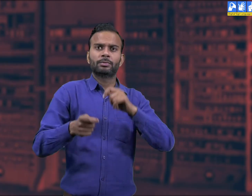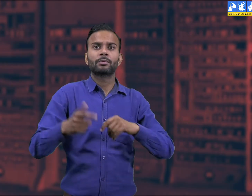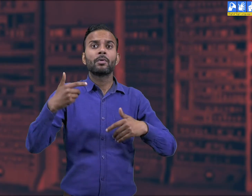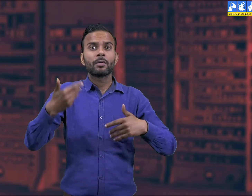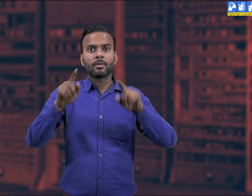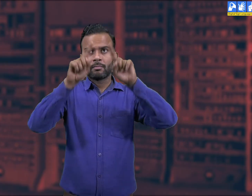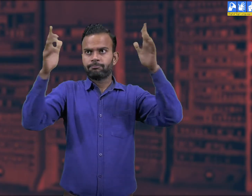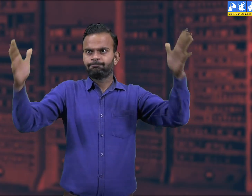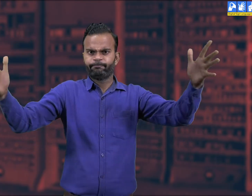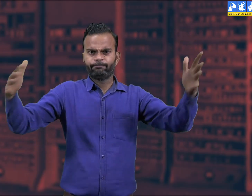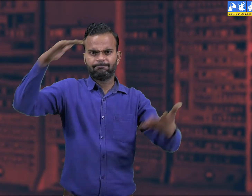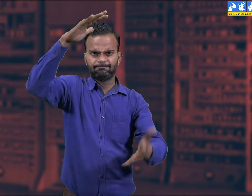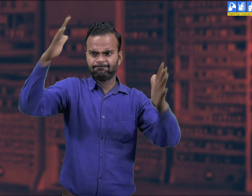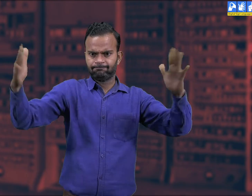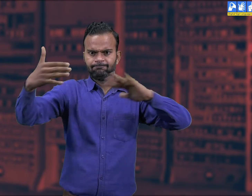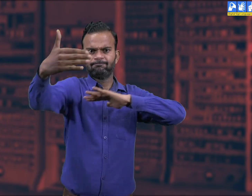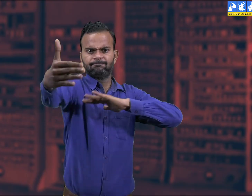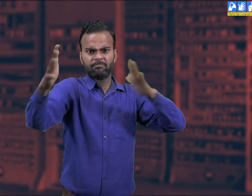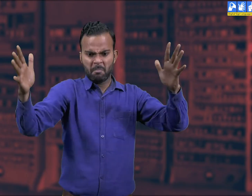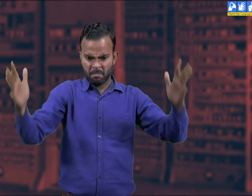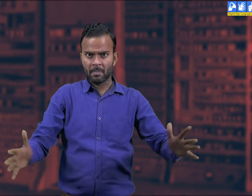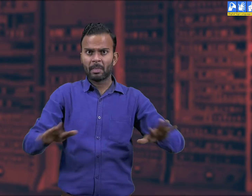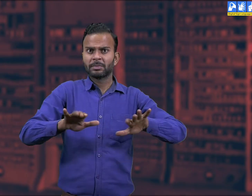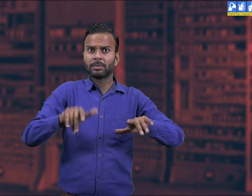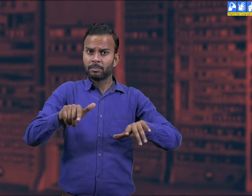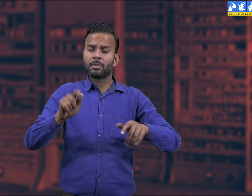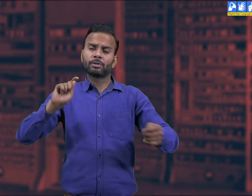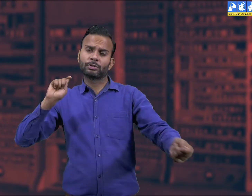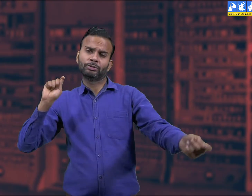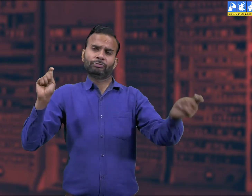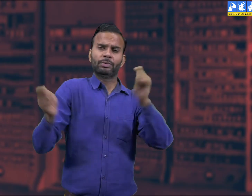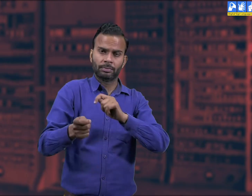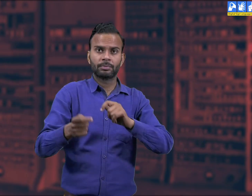size. With time, we see the evolution in the computer technology.